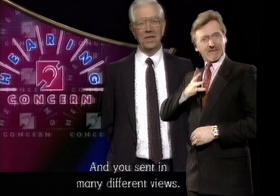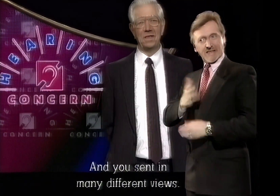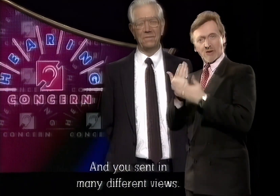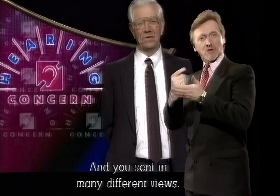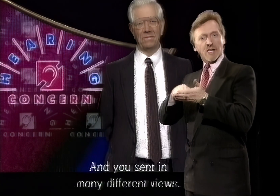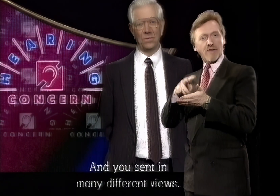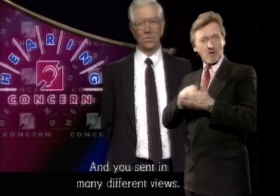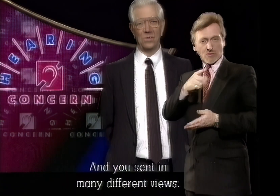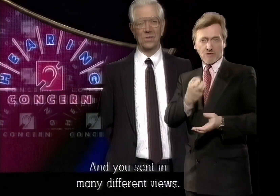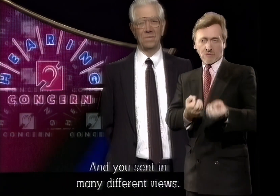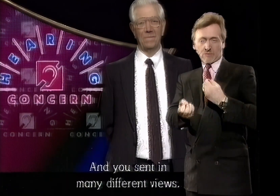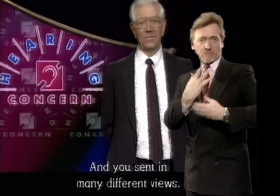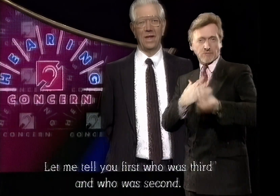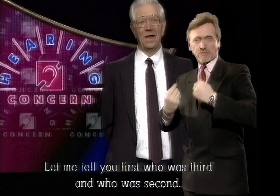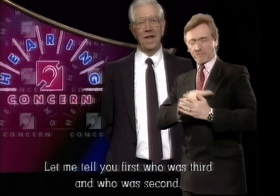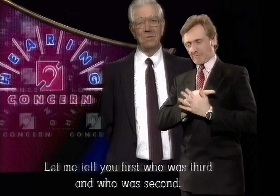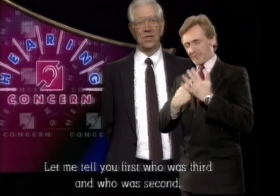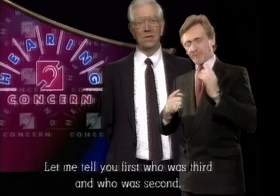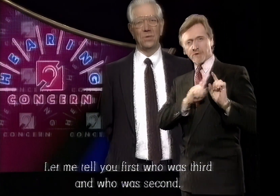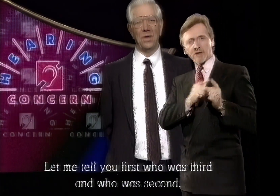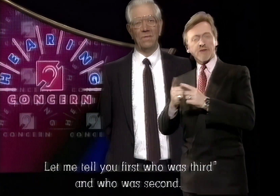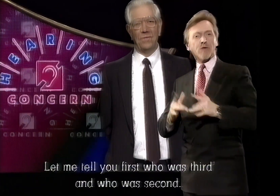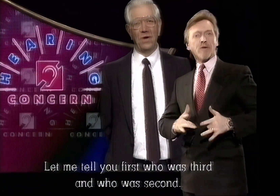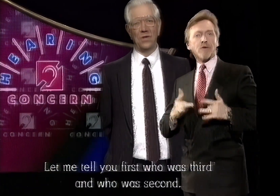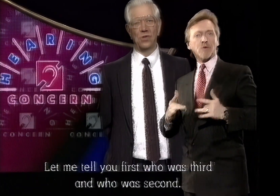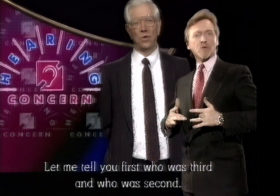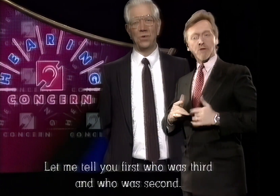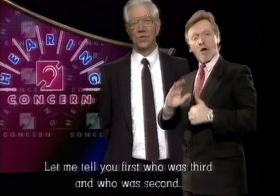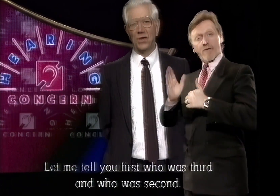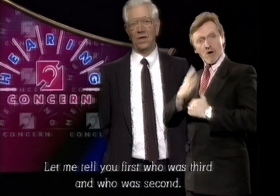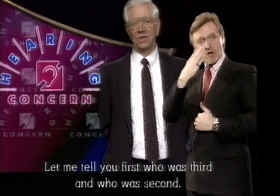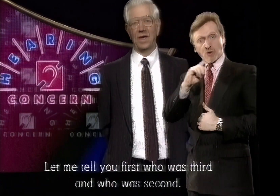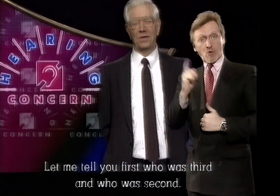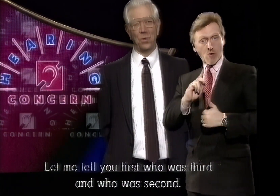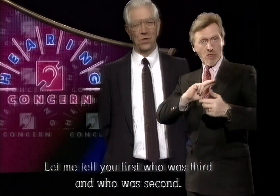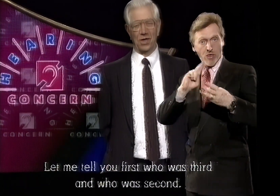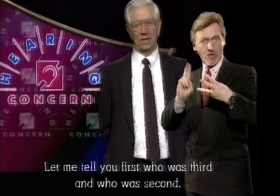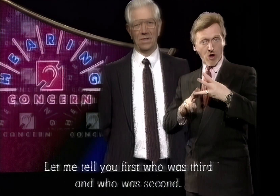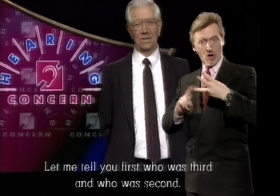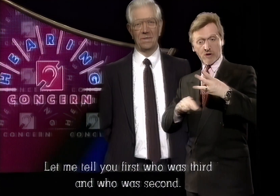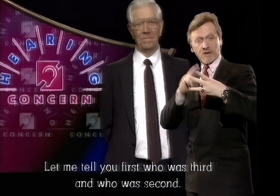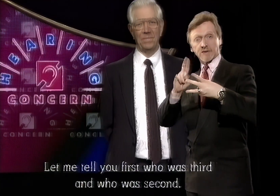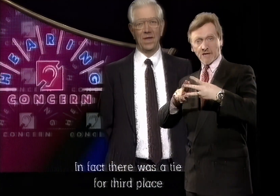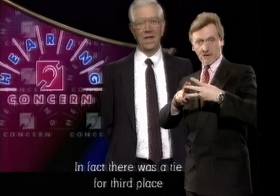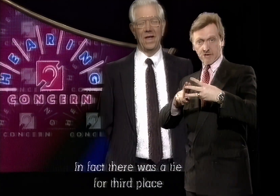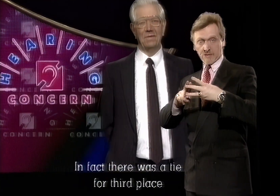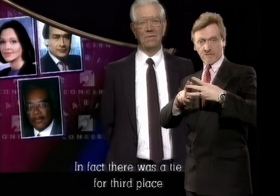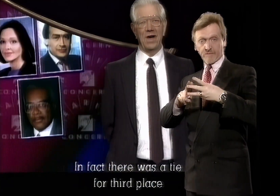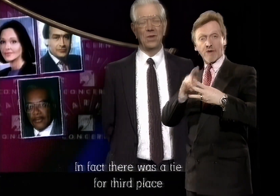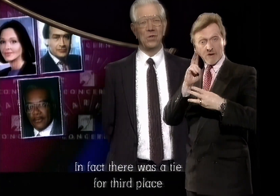different views. Let me tell you first who was third and who was second. In fact, there was a